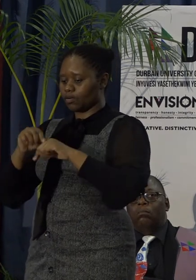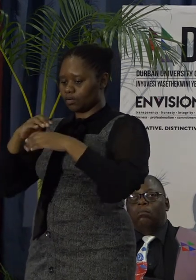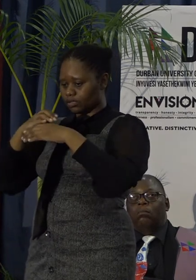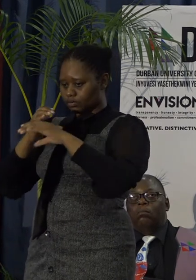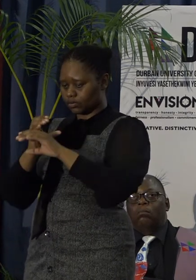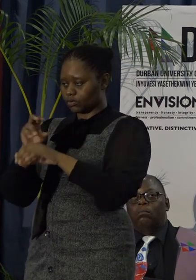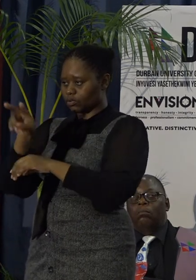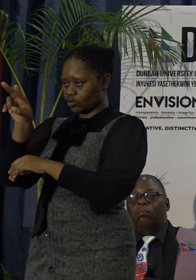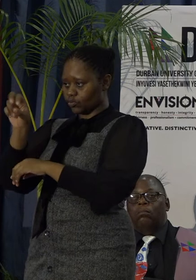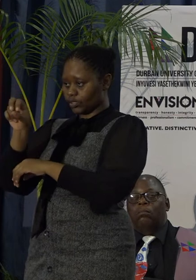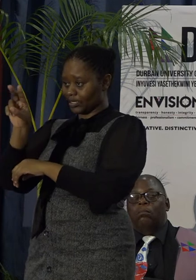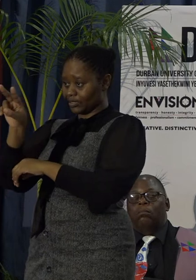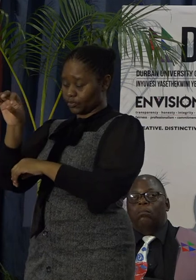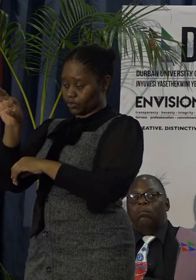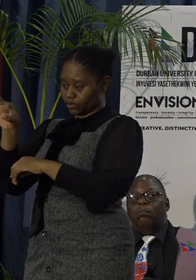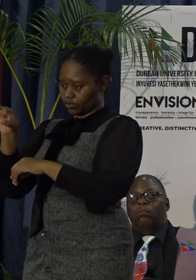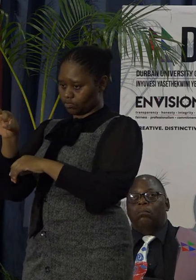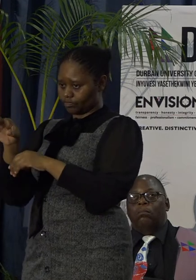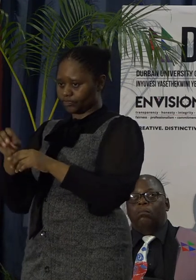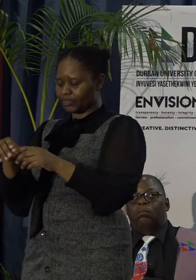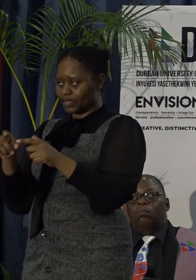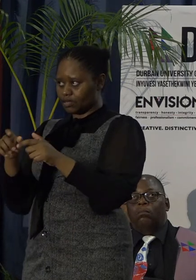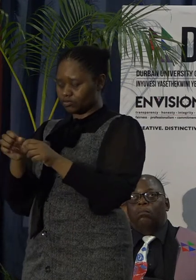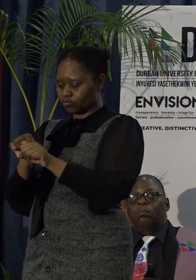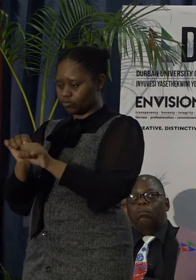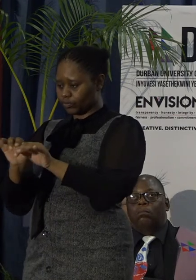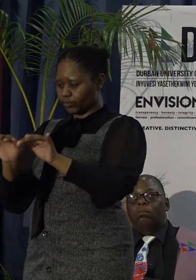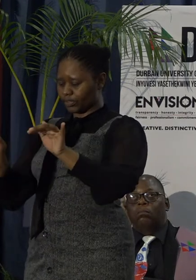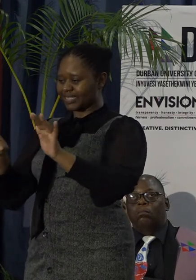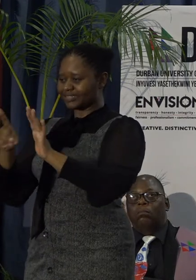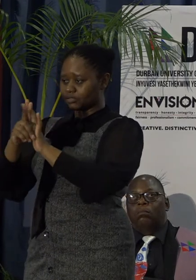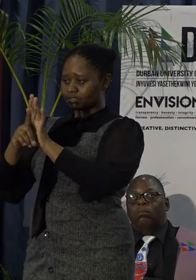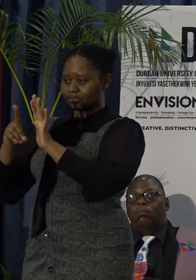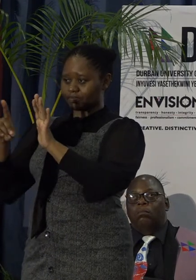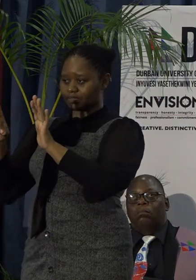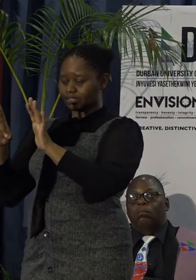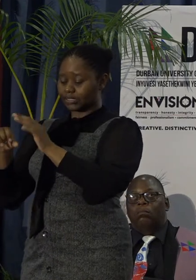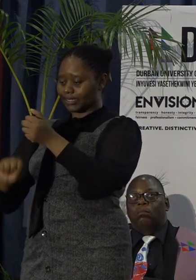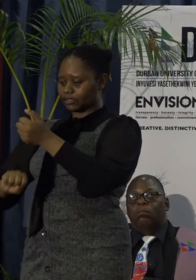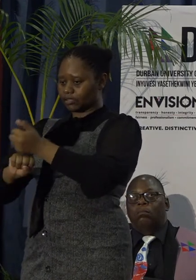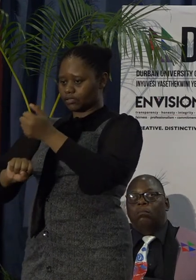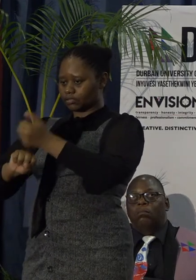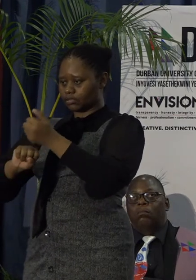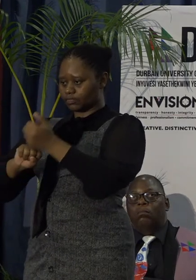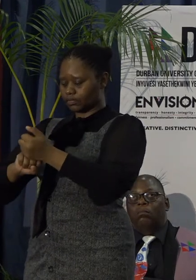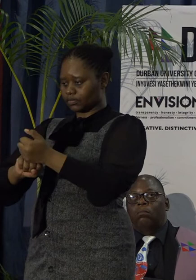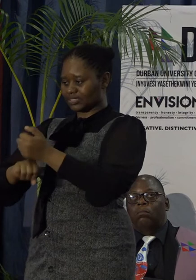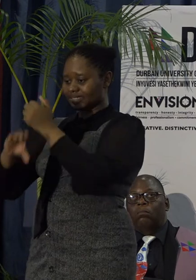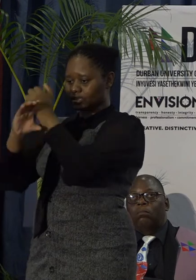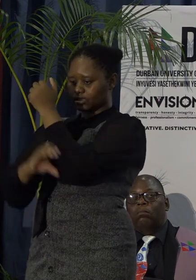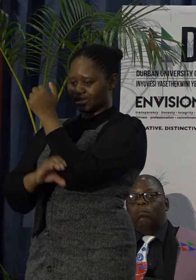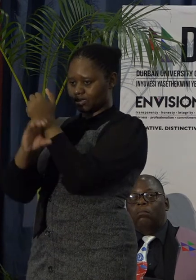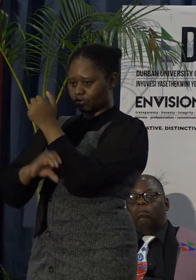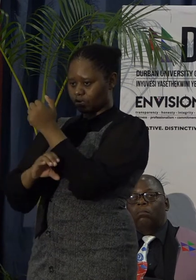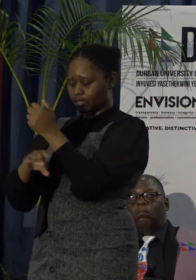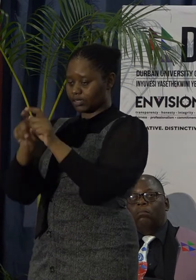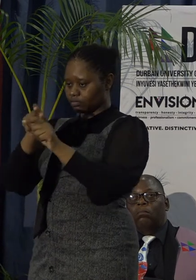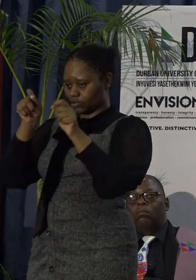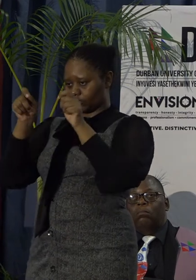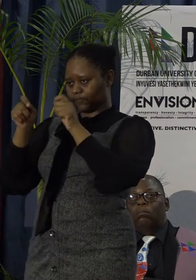in 2023 is to explore digitalization in supporting our curriculum transformation.